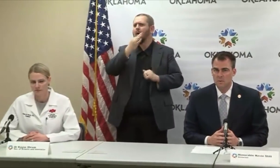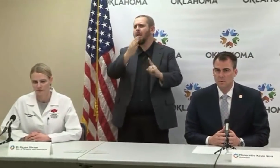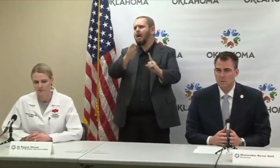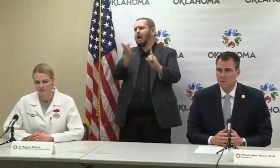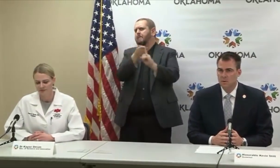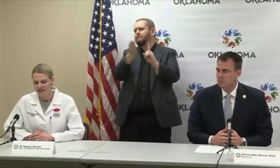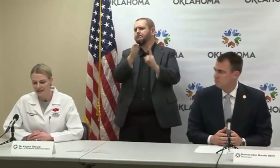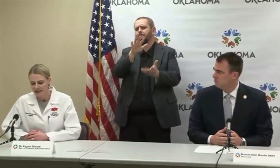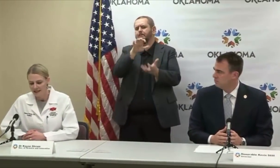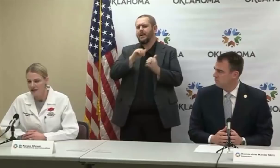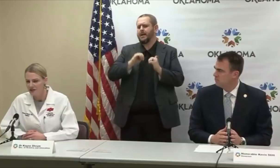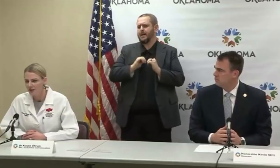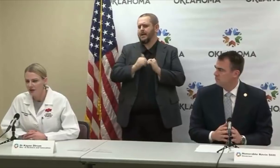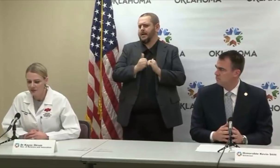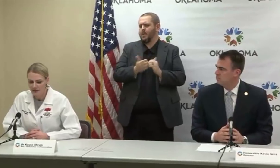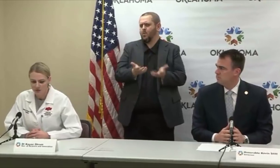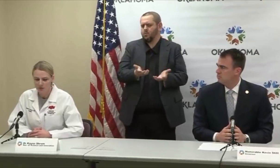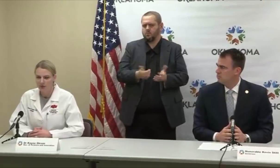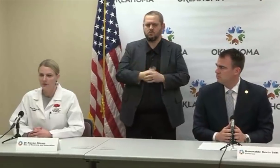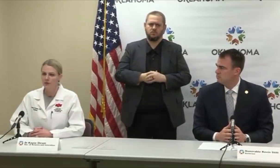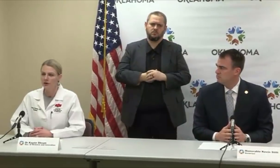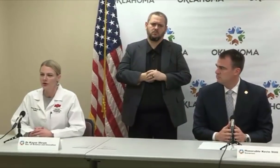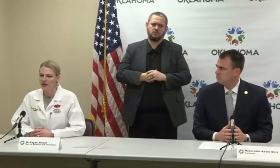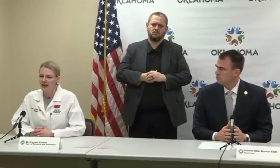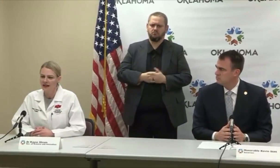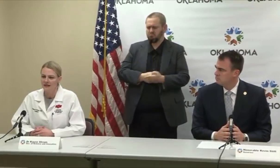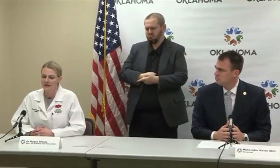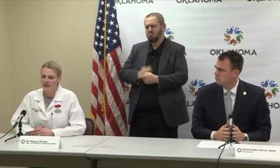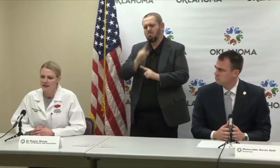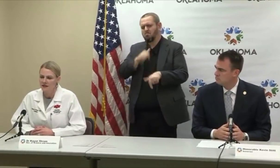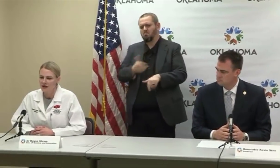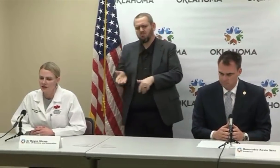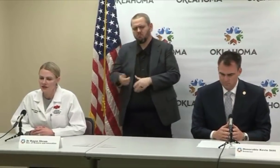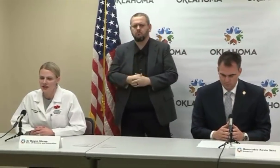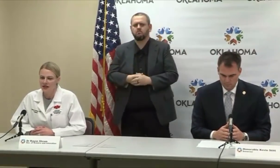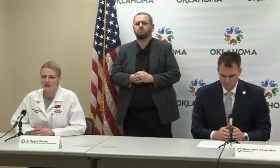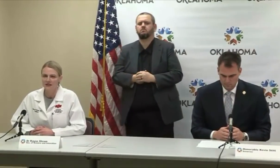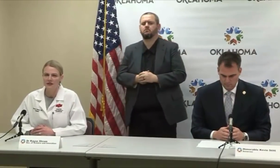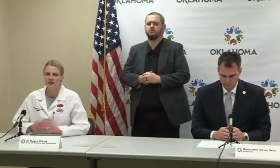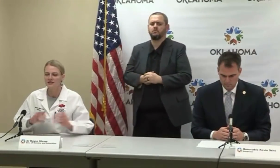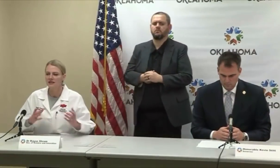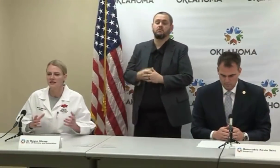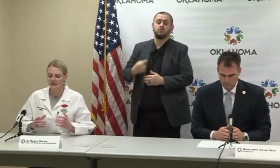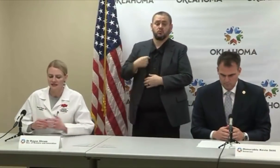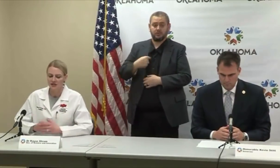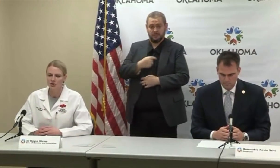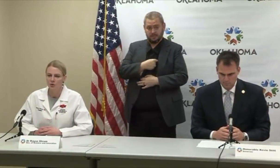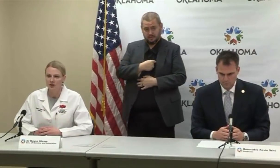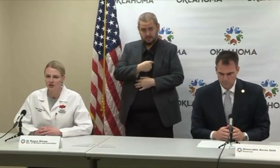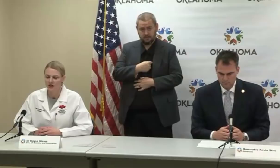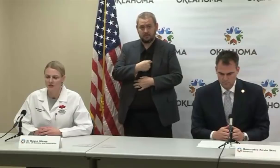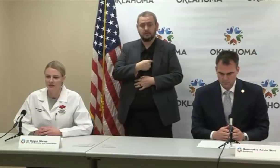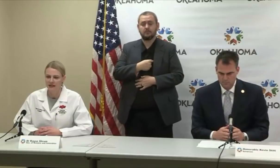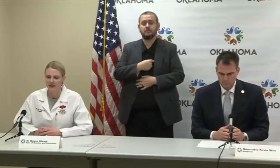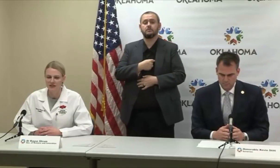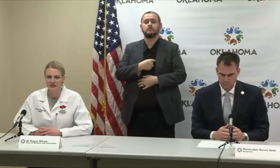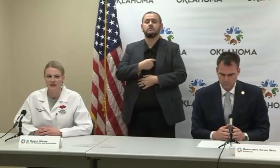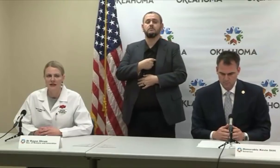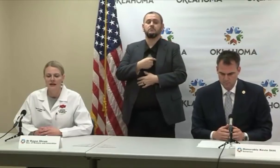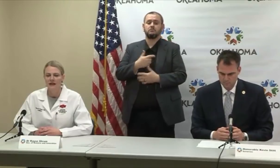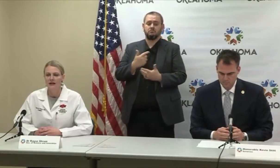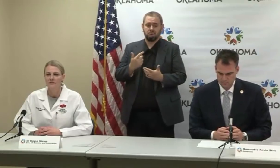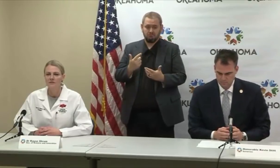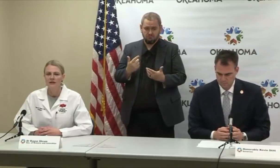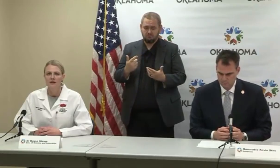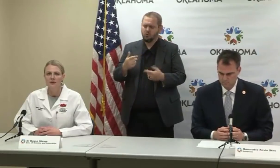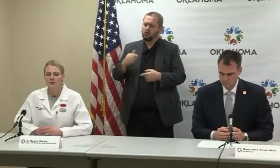involve? Yeah, so as we were looking at, as the governor stated, that there is a shortage of reagents.